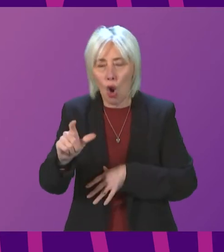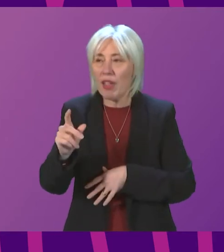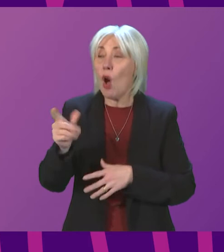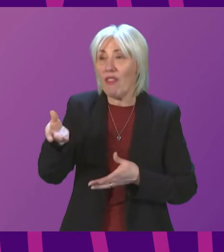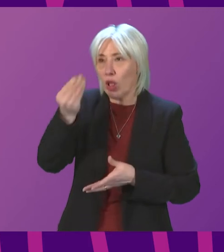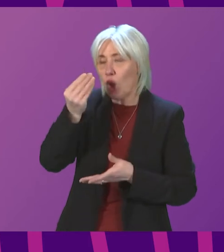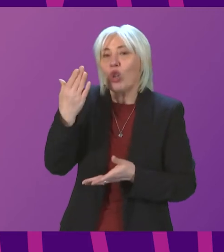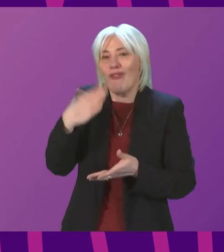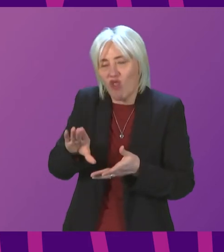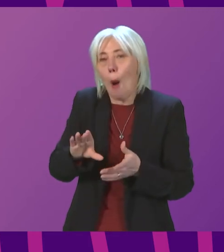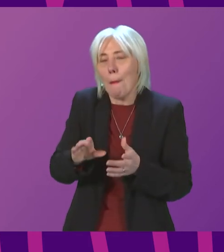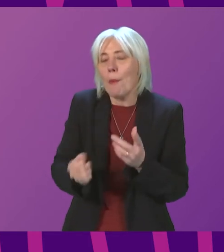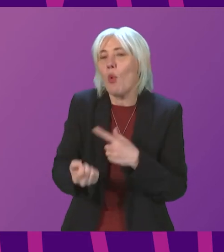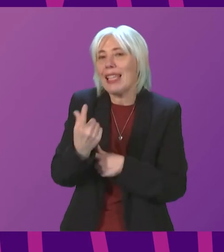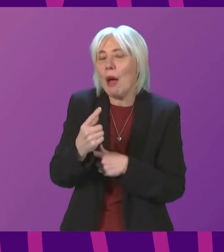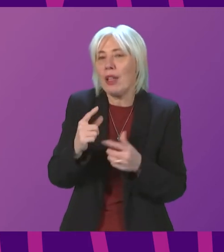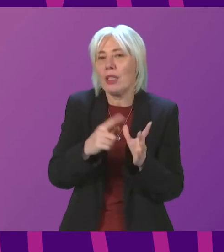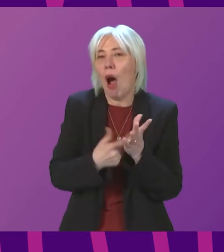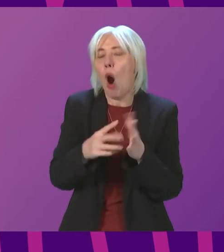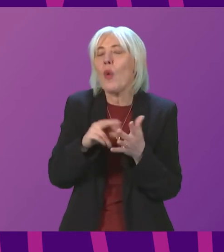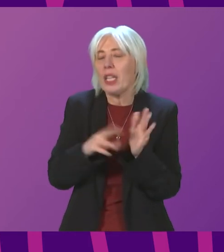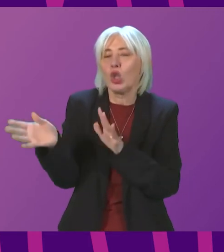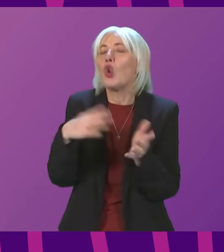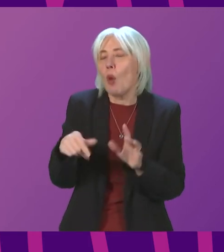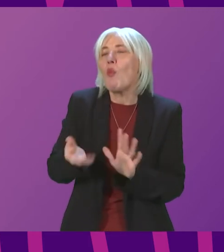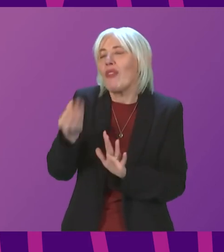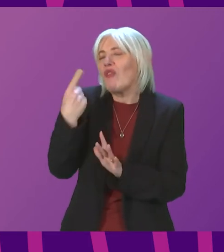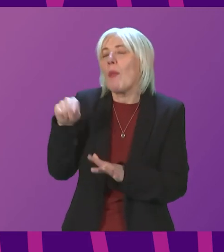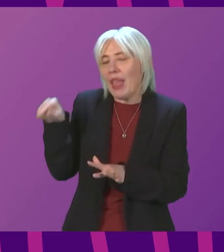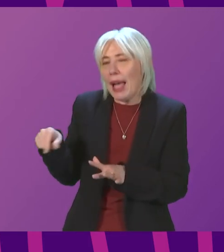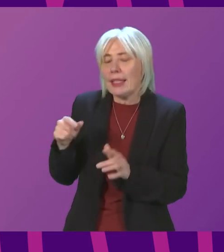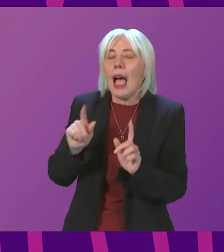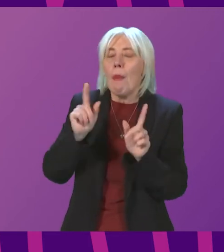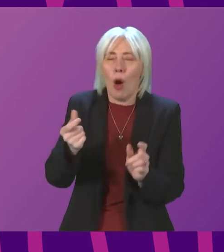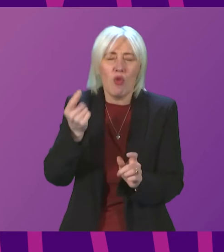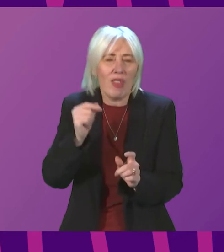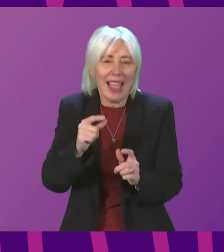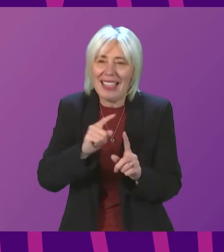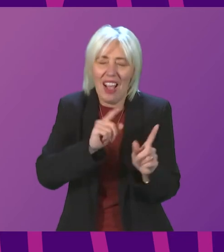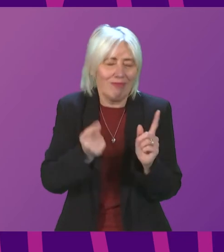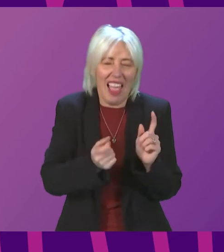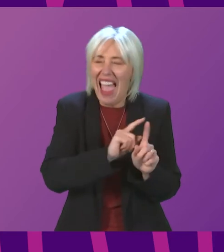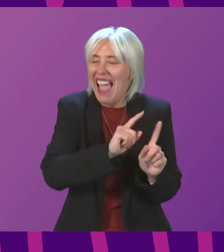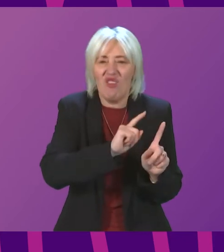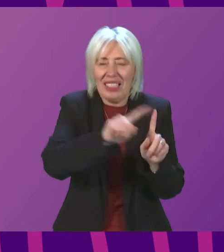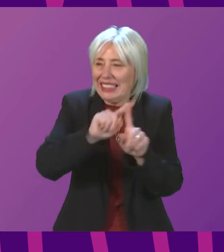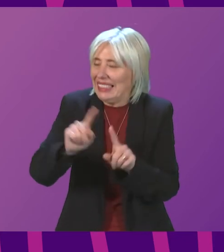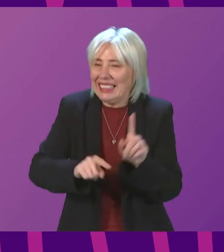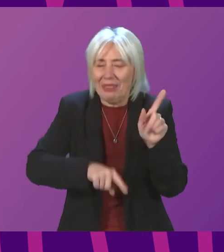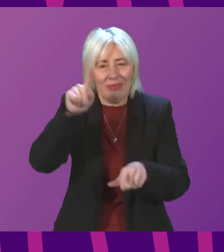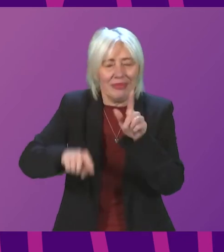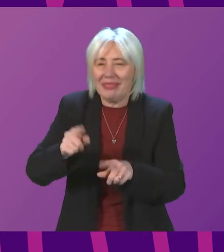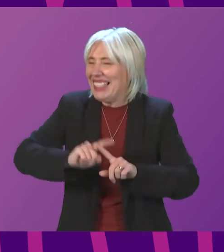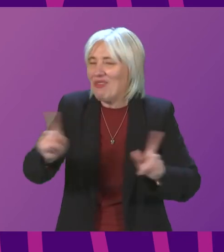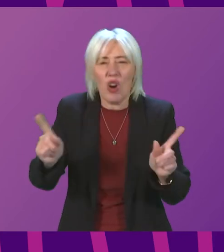lessons from what happened during Storm Arwen, recognising though that every situation and every storm as it presents is very unique and we need to